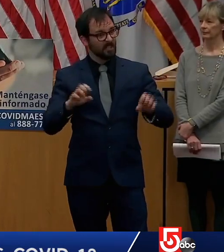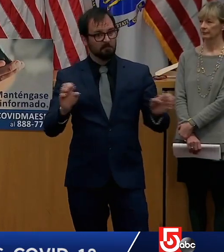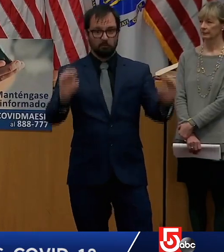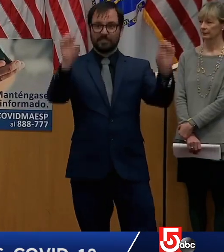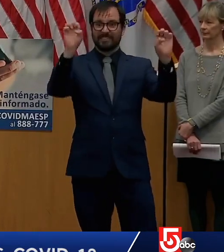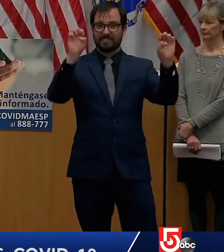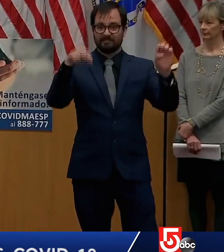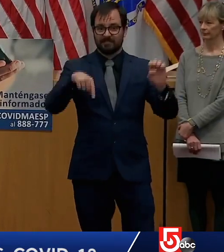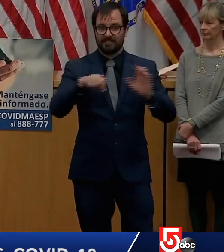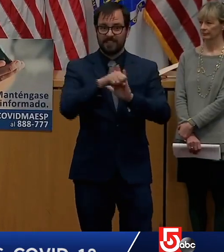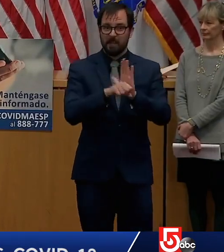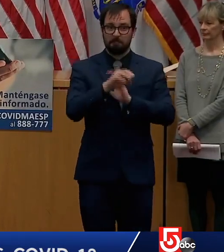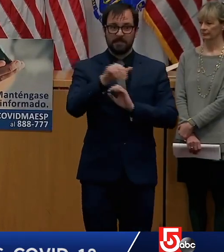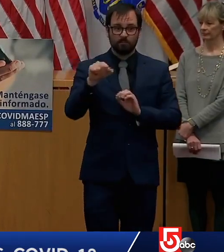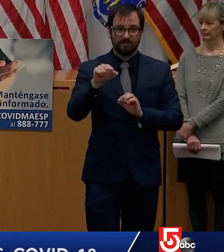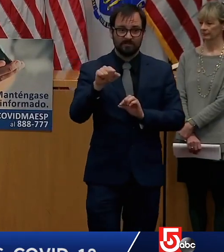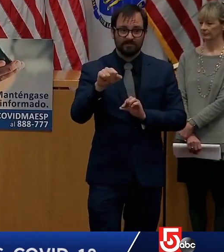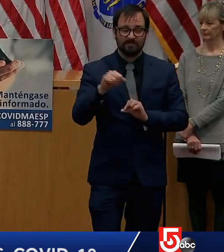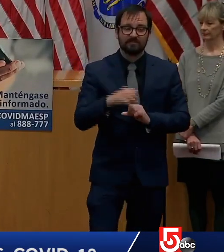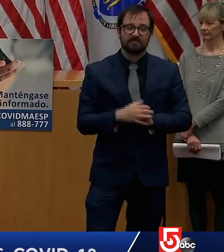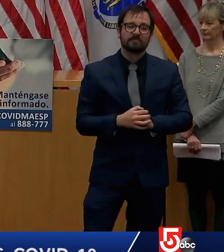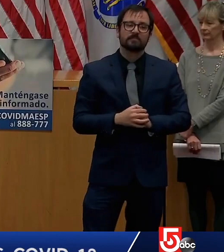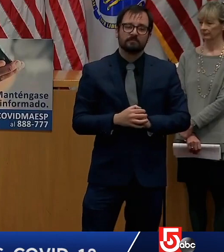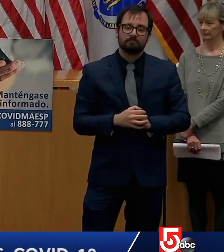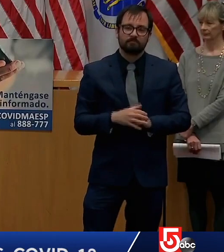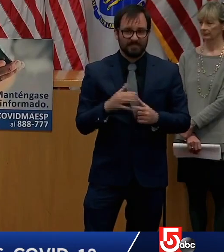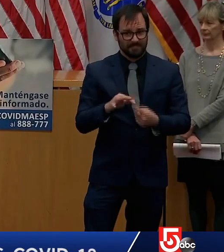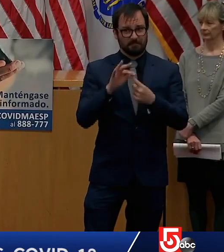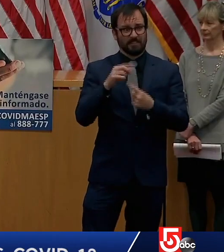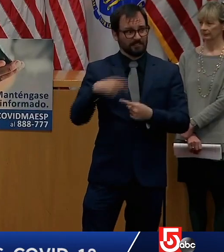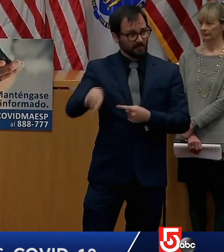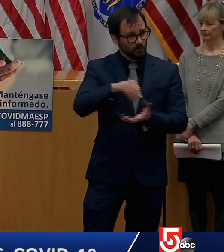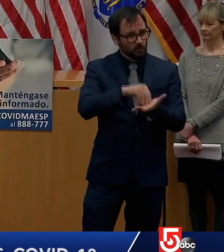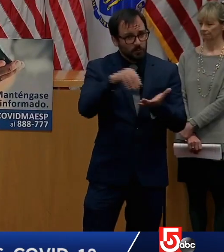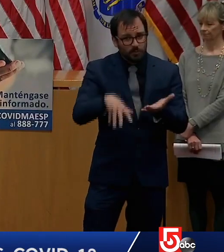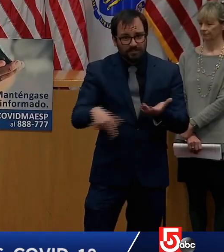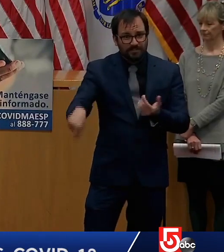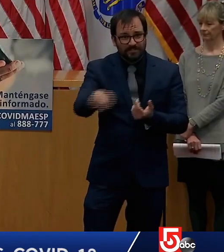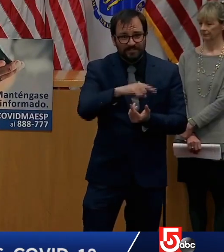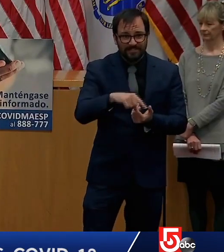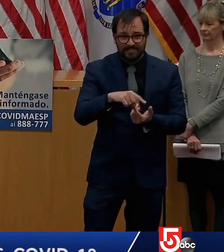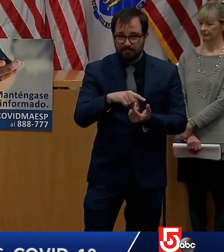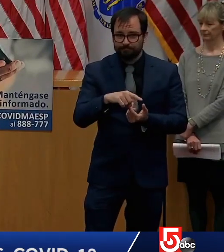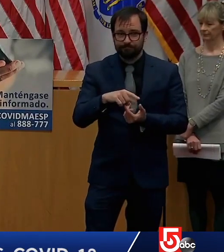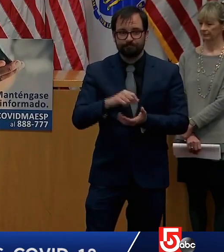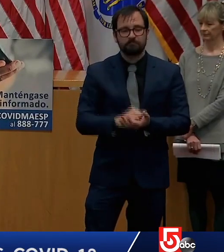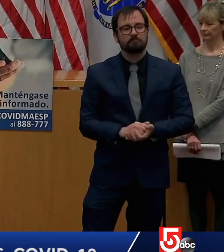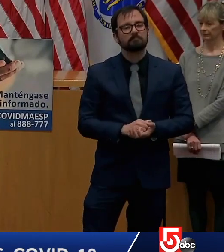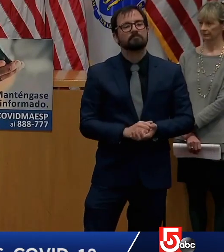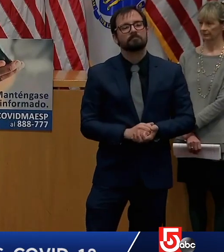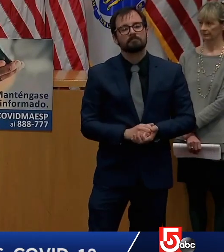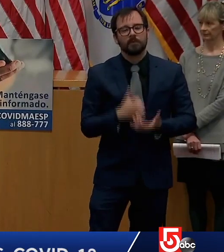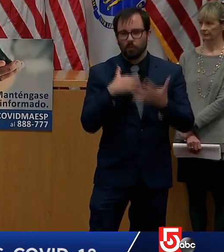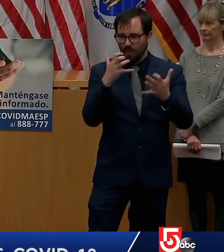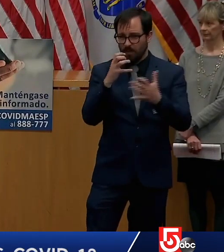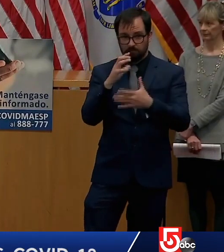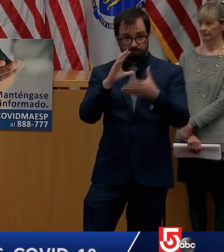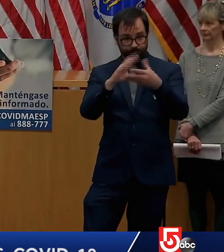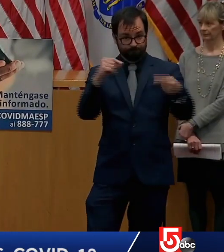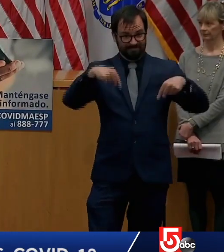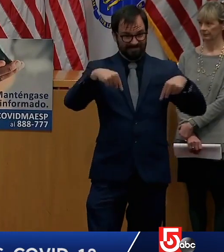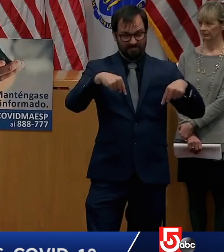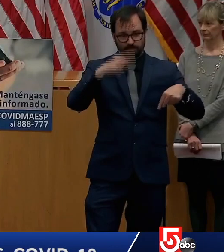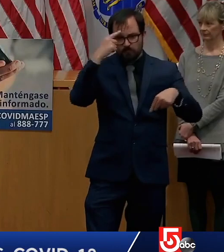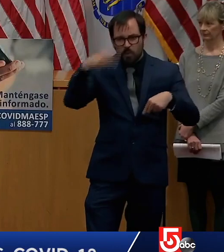i would like to also speak to the seniors who are looking at their final days of of high